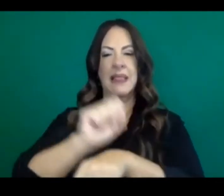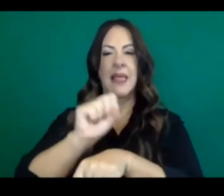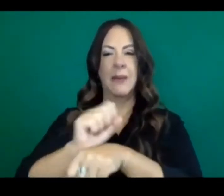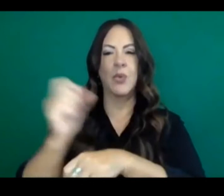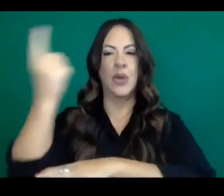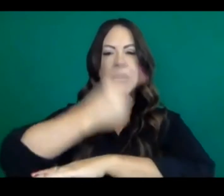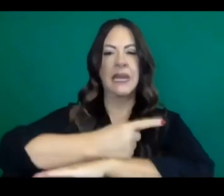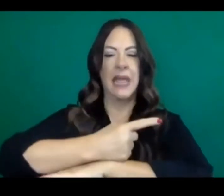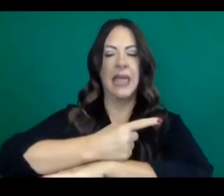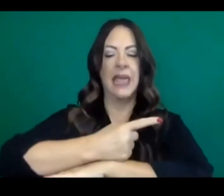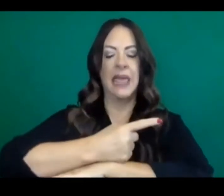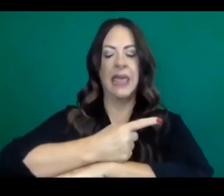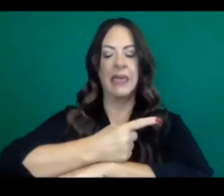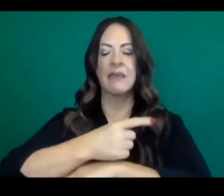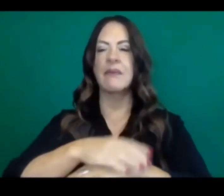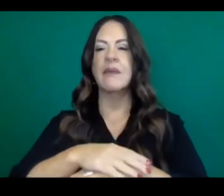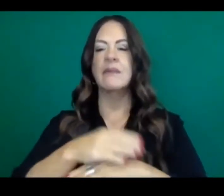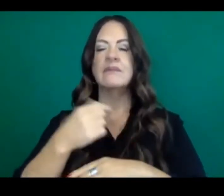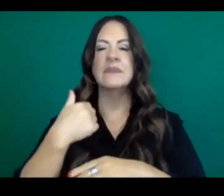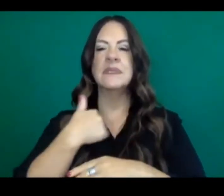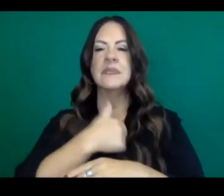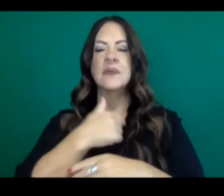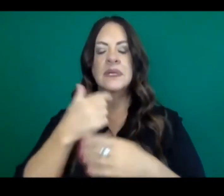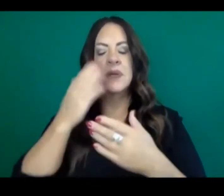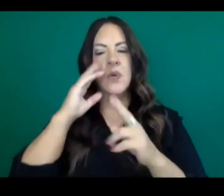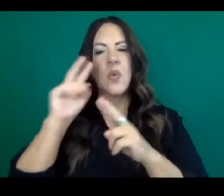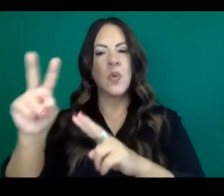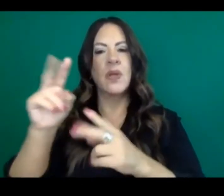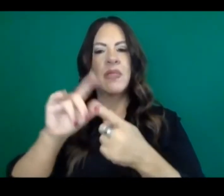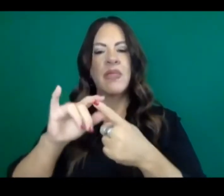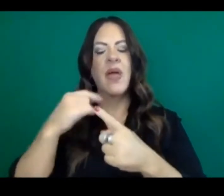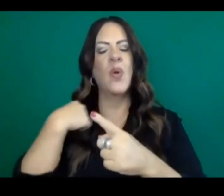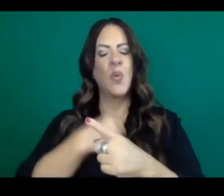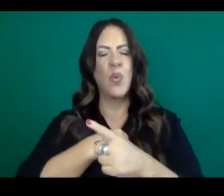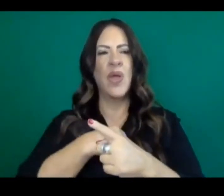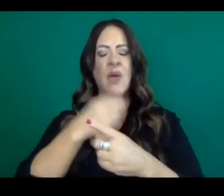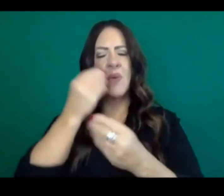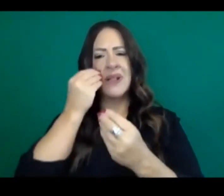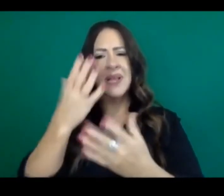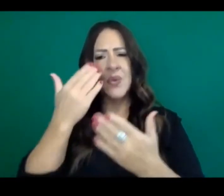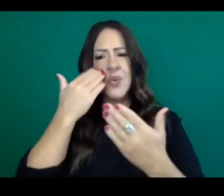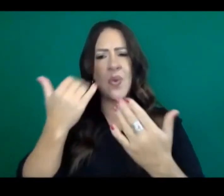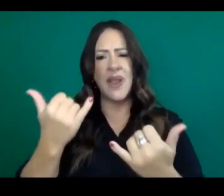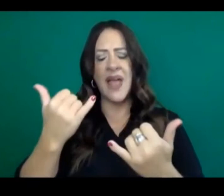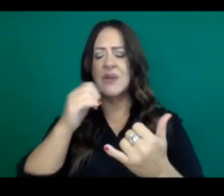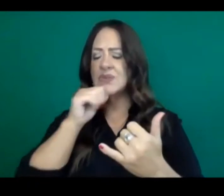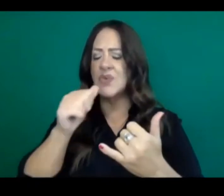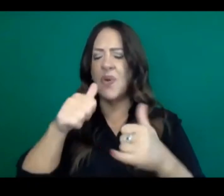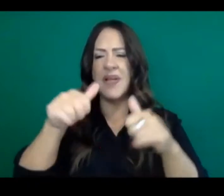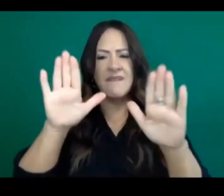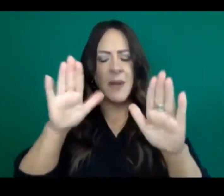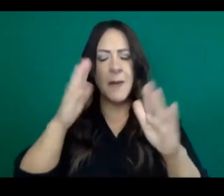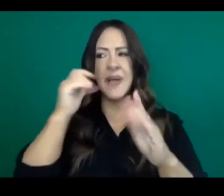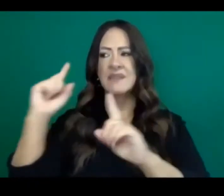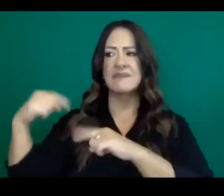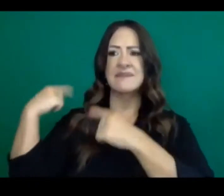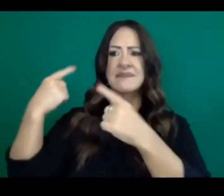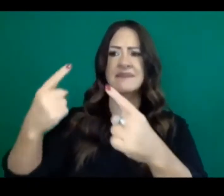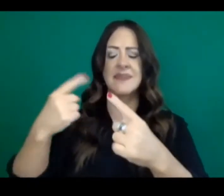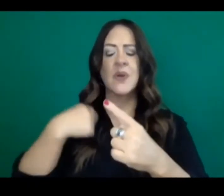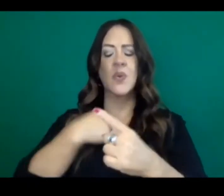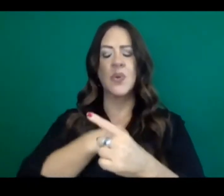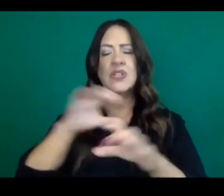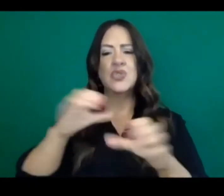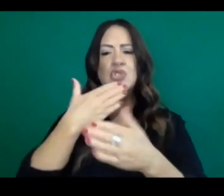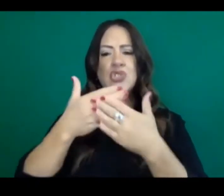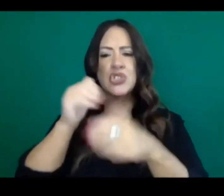incredible progress together as a state for the last several weeks and months. And we do not want to lose ground in that progress. So it is not the time to let up our